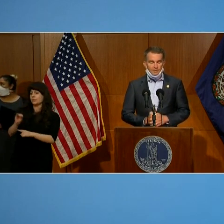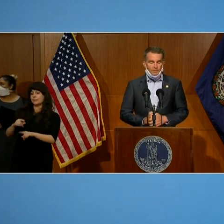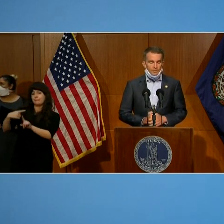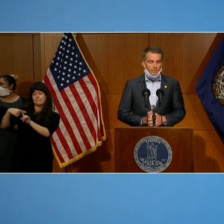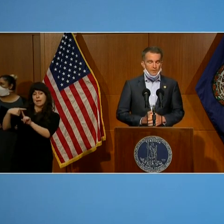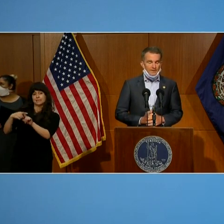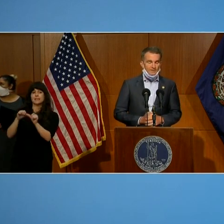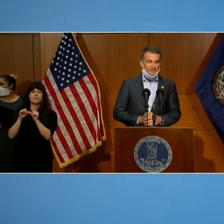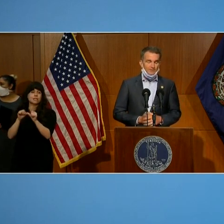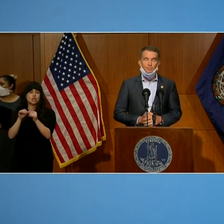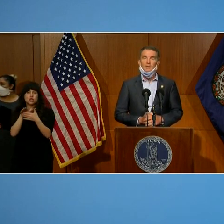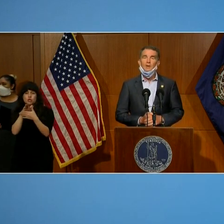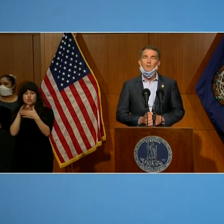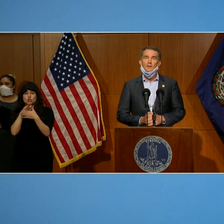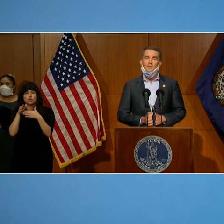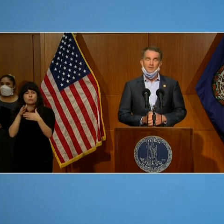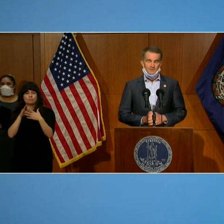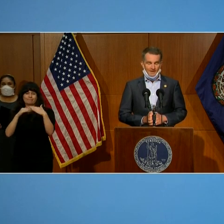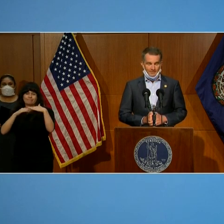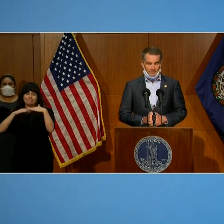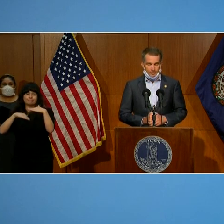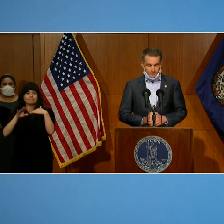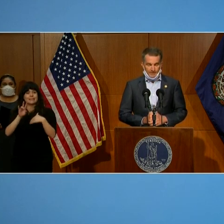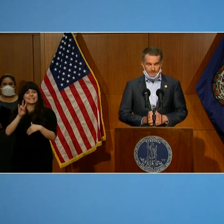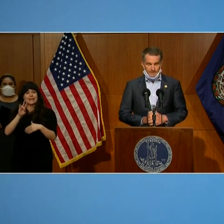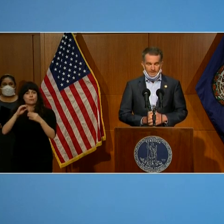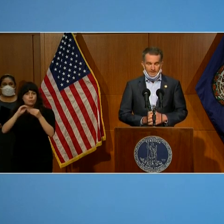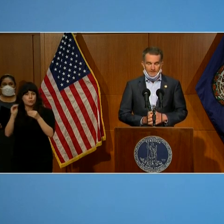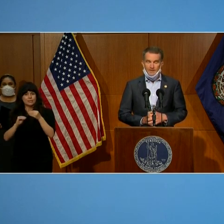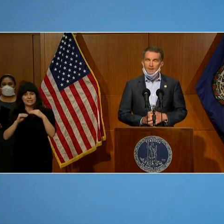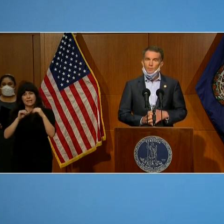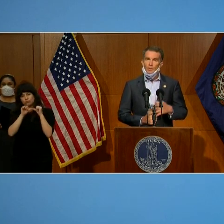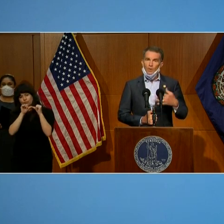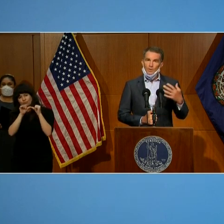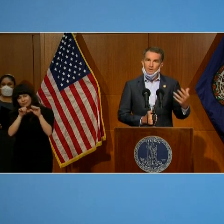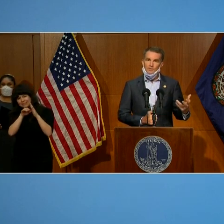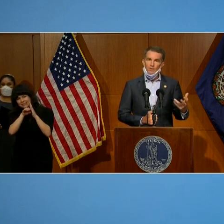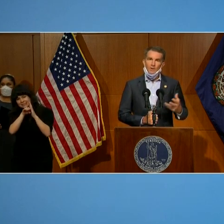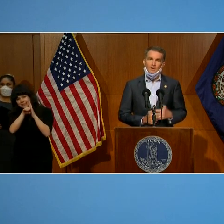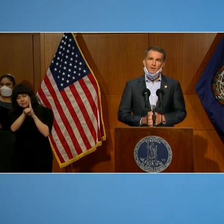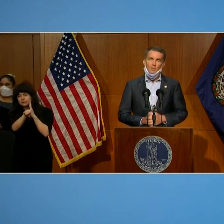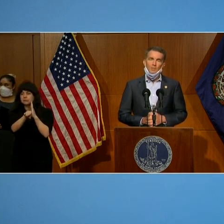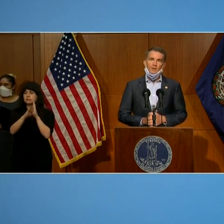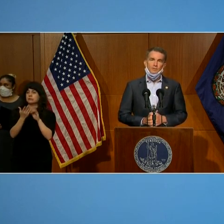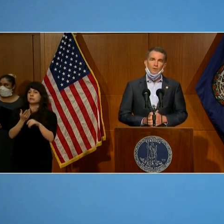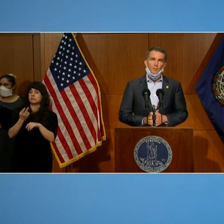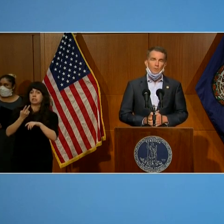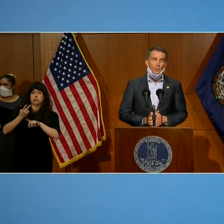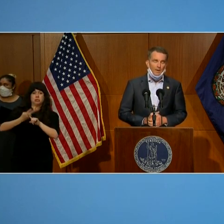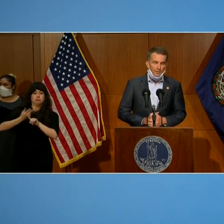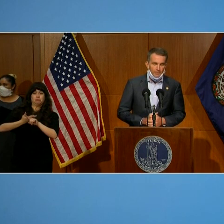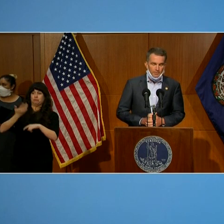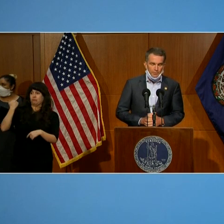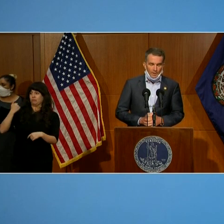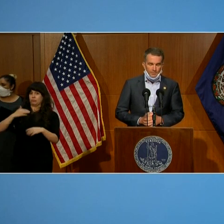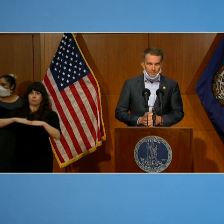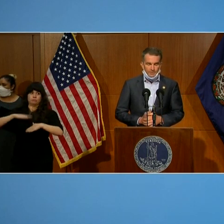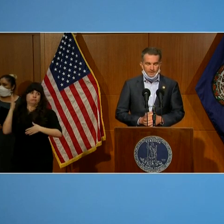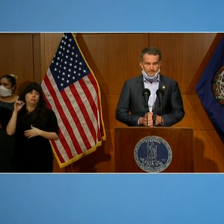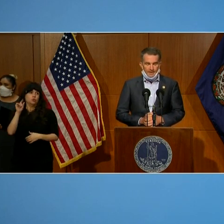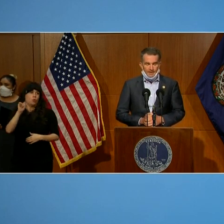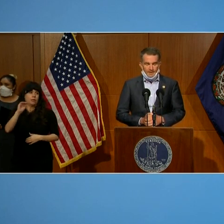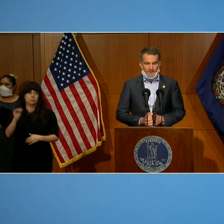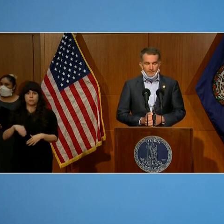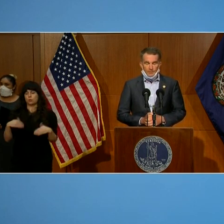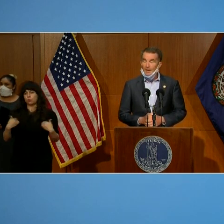continues to range just below 7 percent. Again, when all this started a couple months ago, we were well over 20